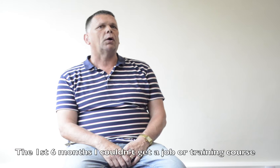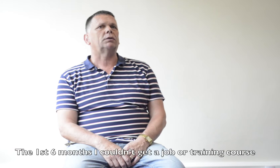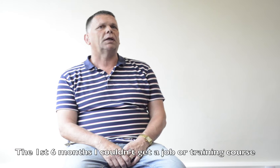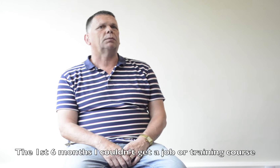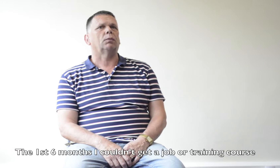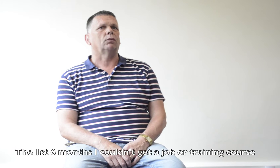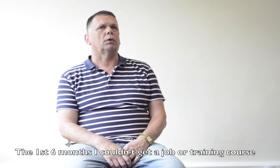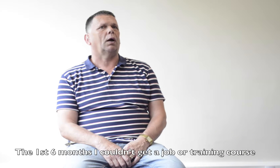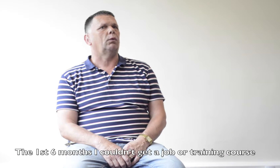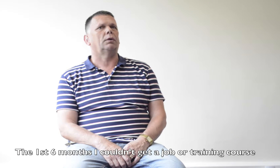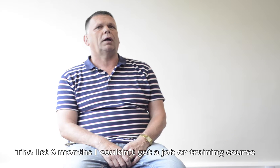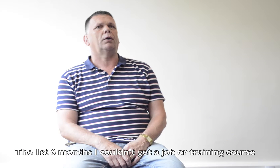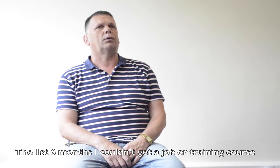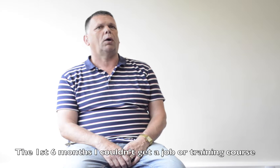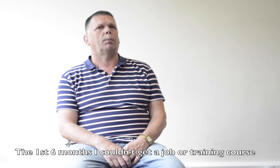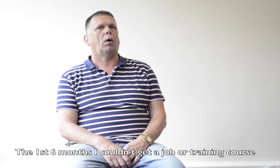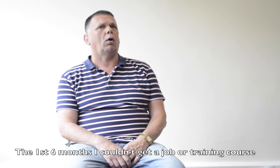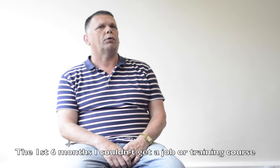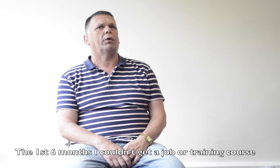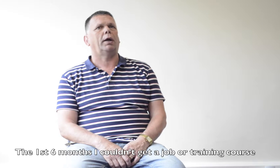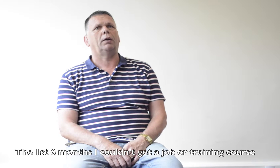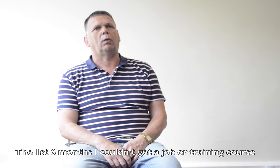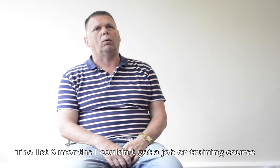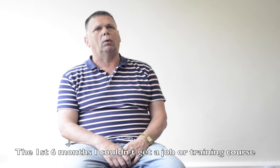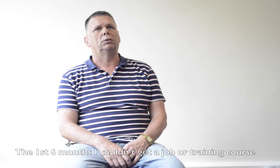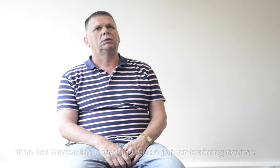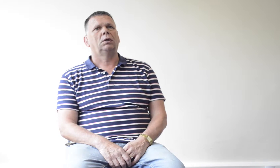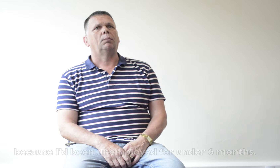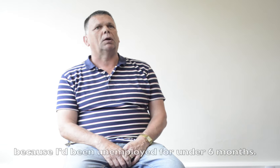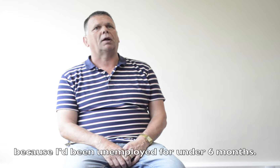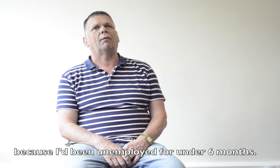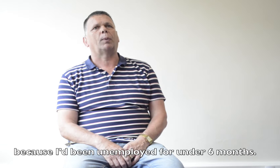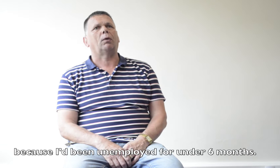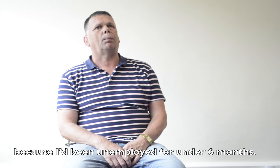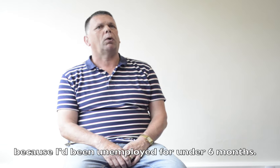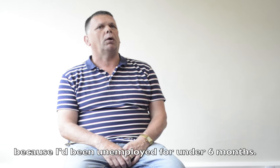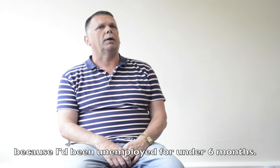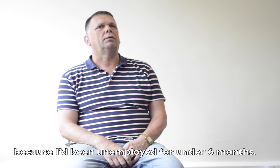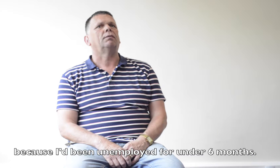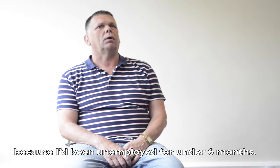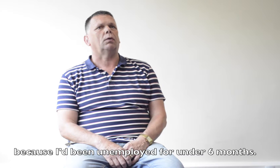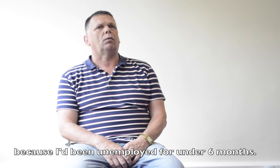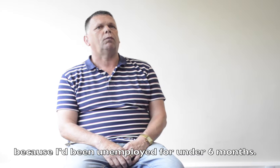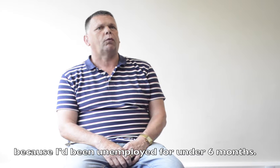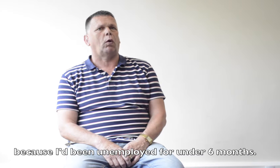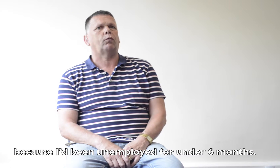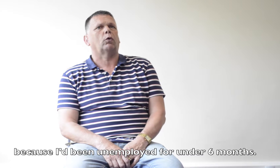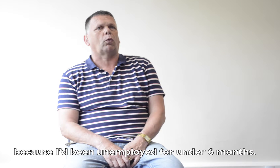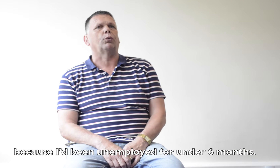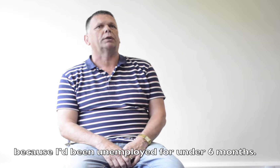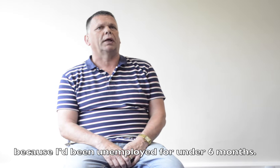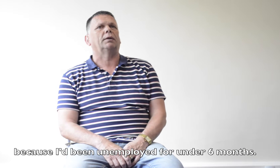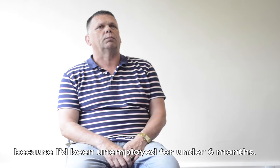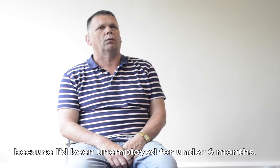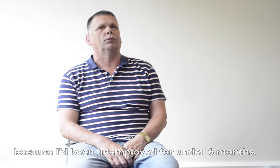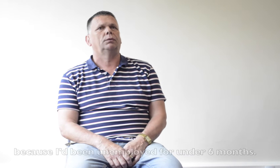The first six months I couldn't get a job or a training course because I'd been employed for just under six months.